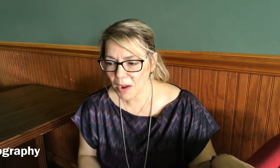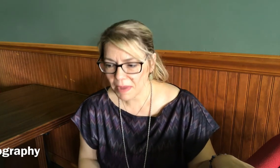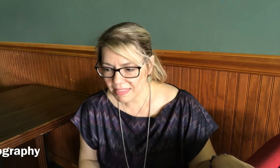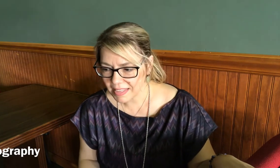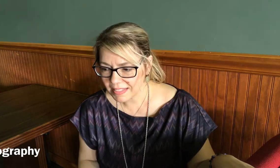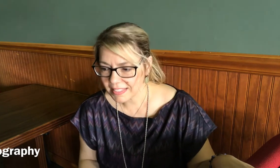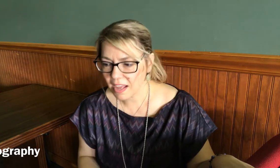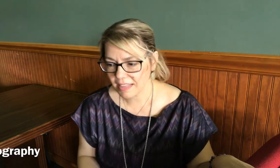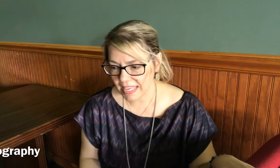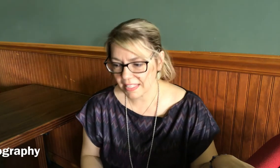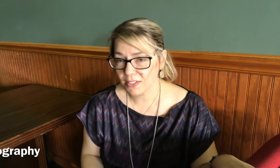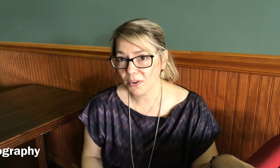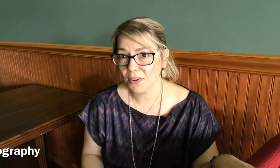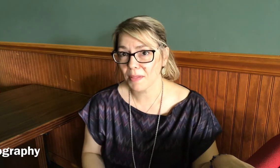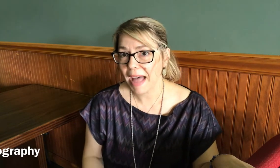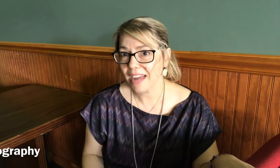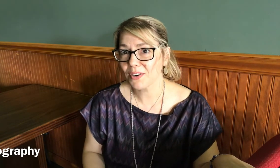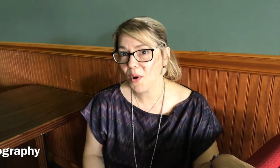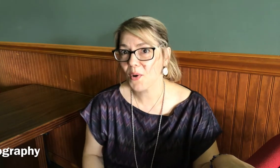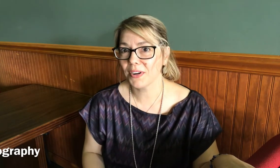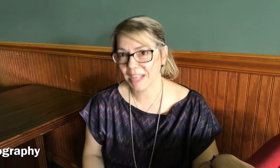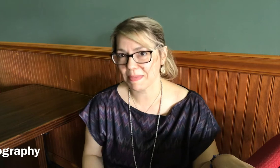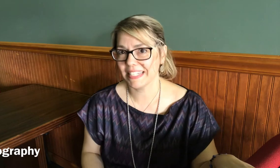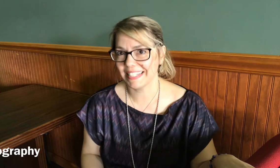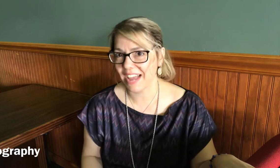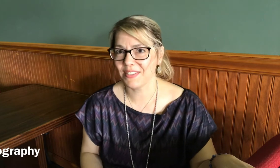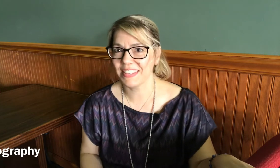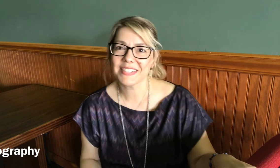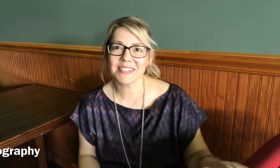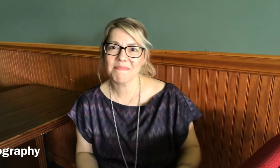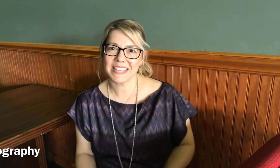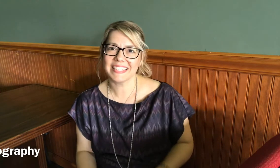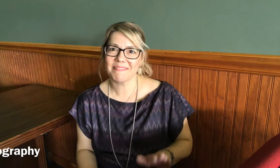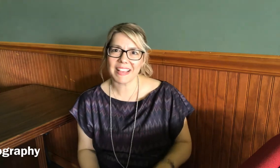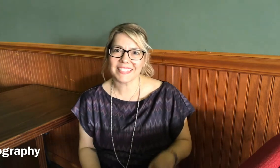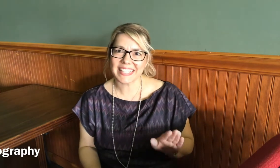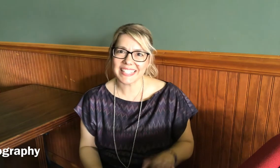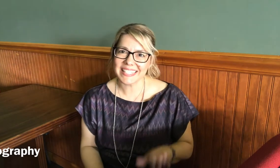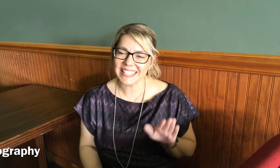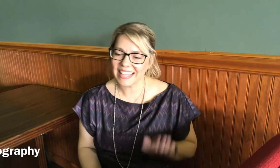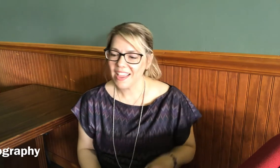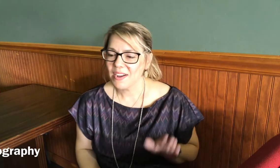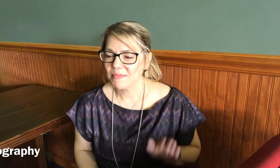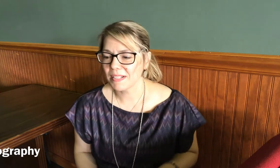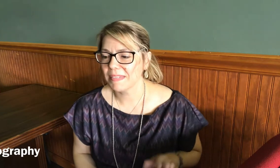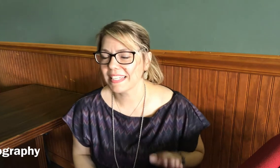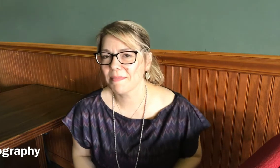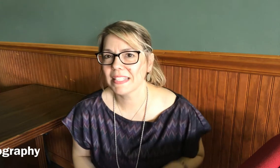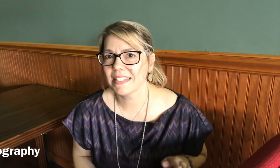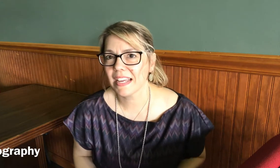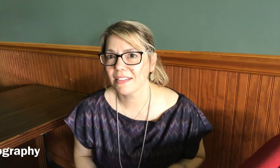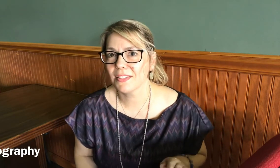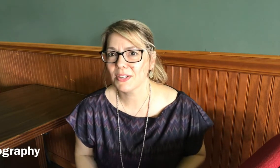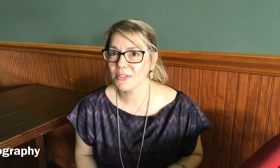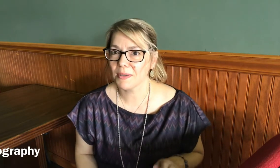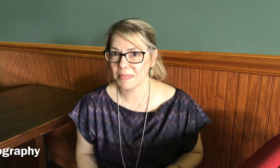Carpathians Caucasus Ural Matterhorn coming down the European mountains we'll be coming down the European